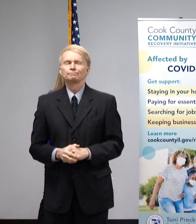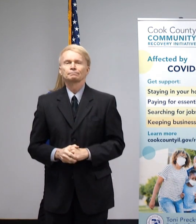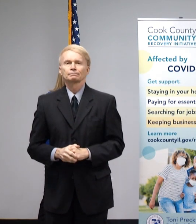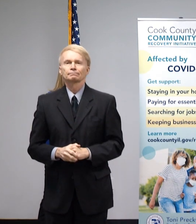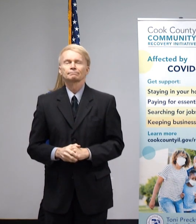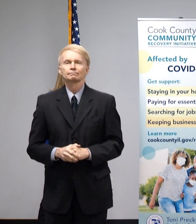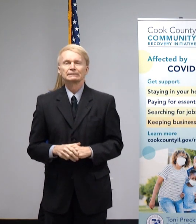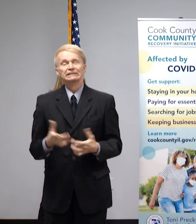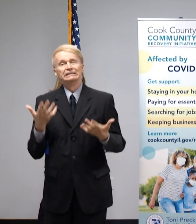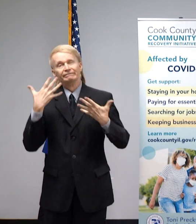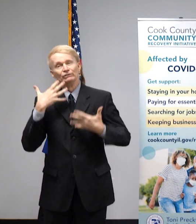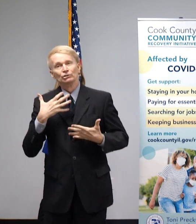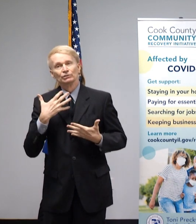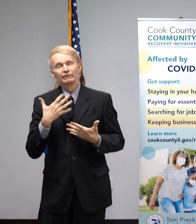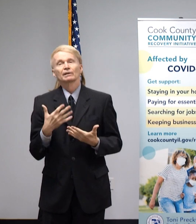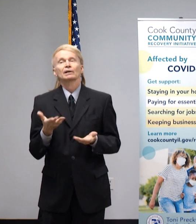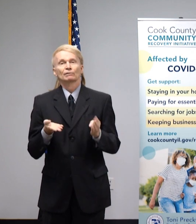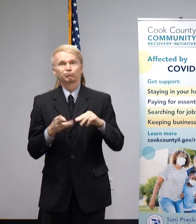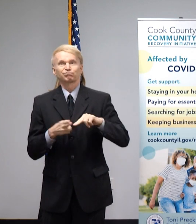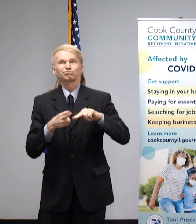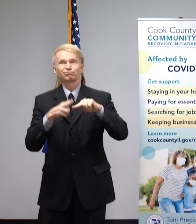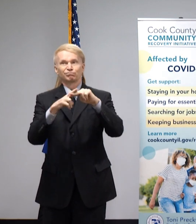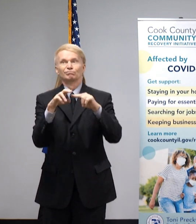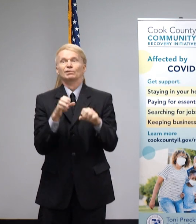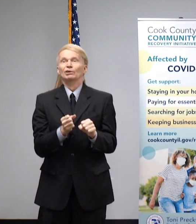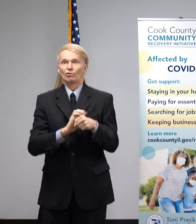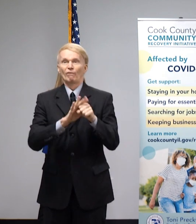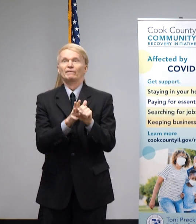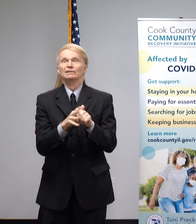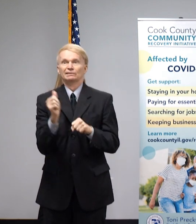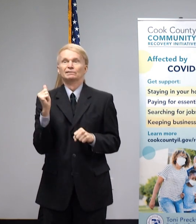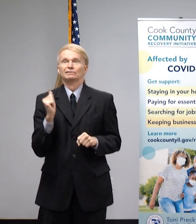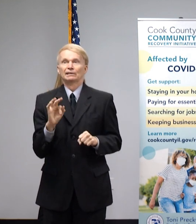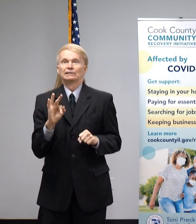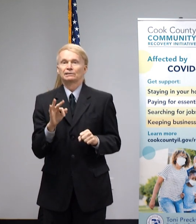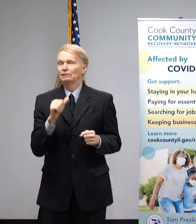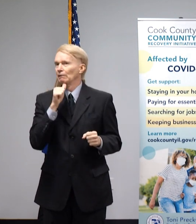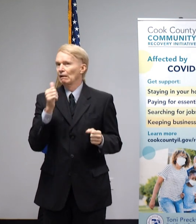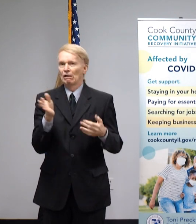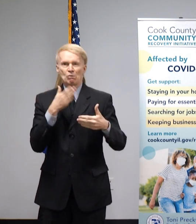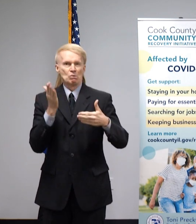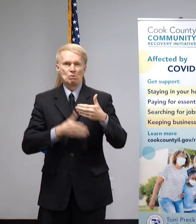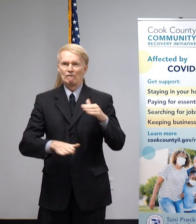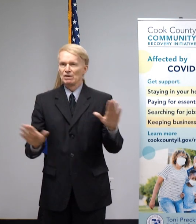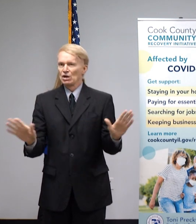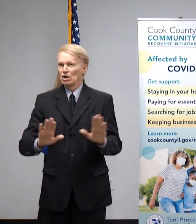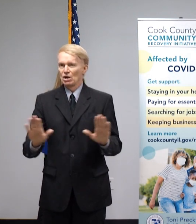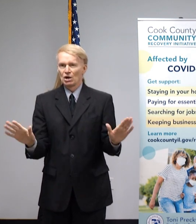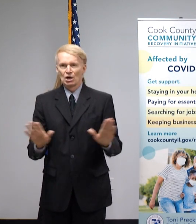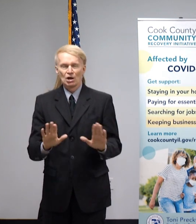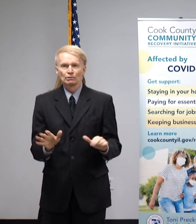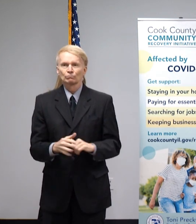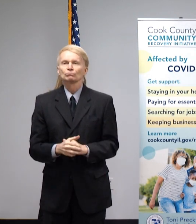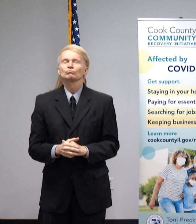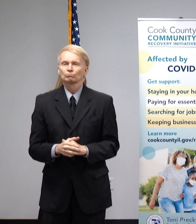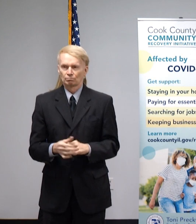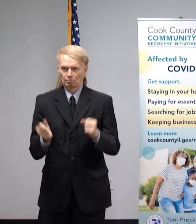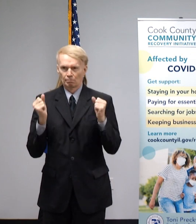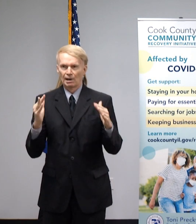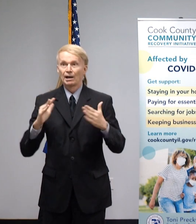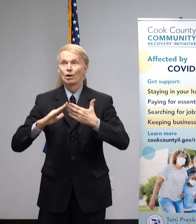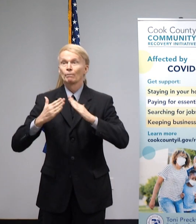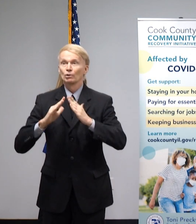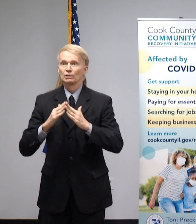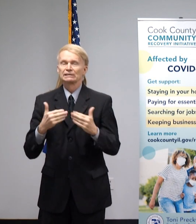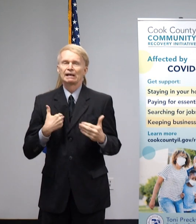Unfortunately, COVID-19 cases are on the rise and the pandemic is far from being over. Many of our communities are facing